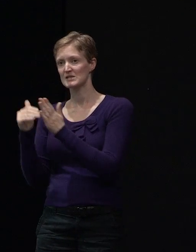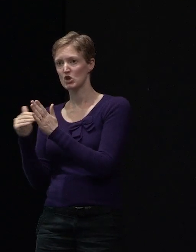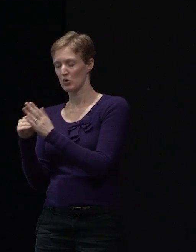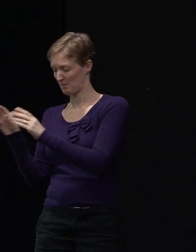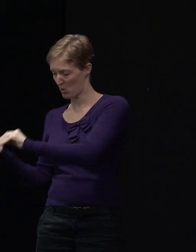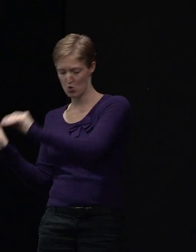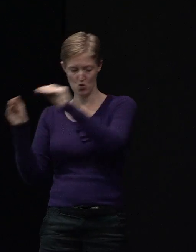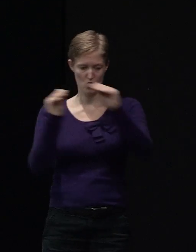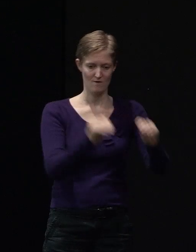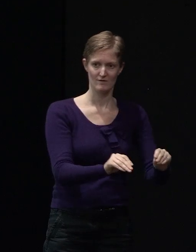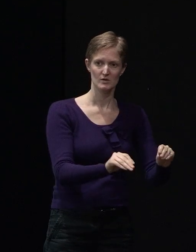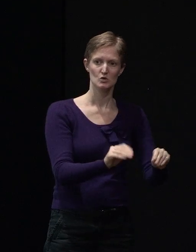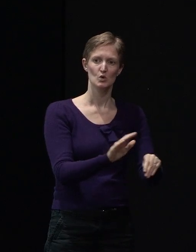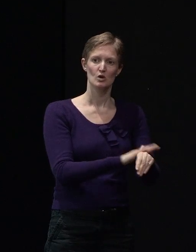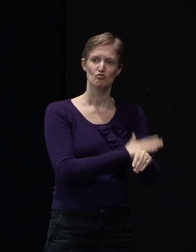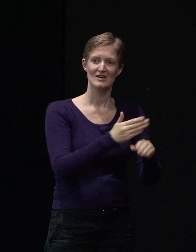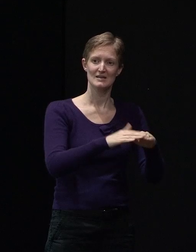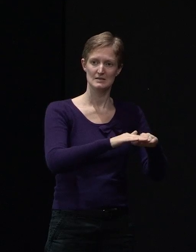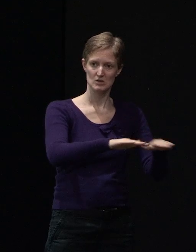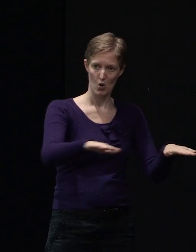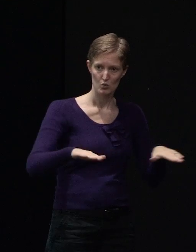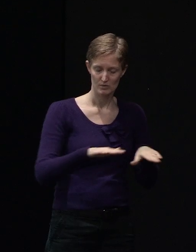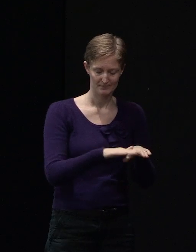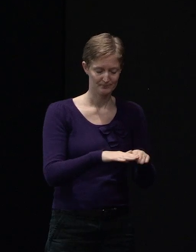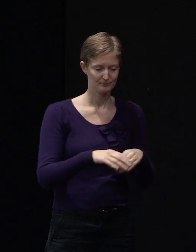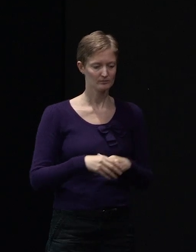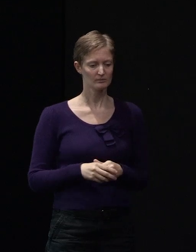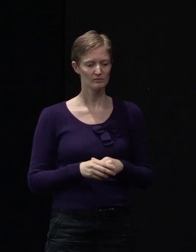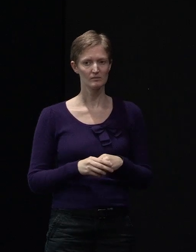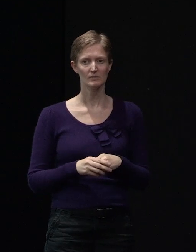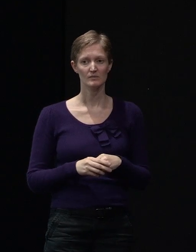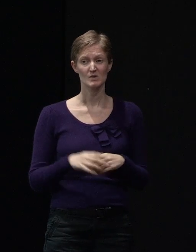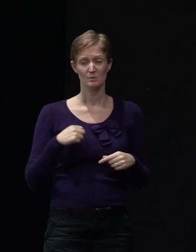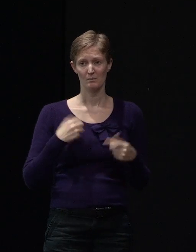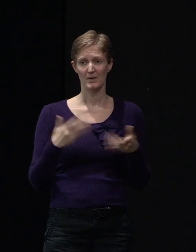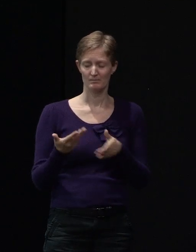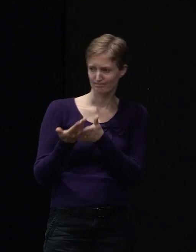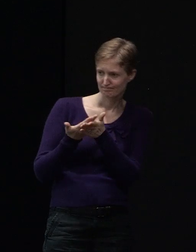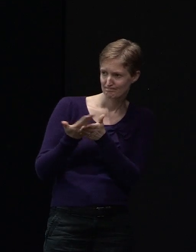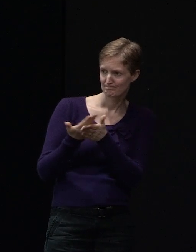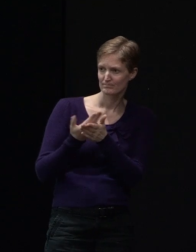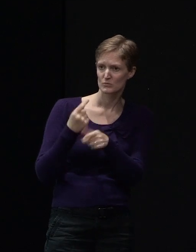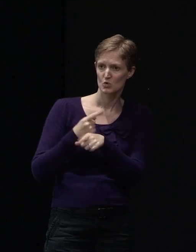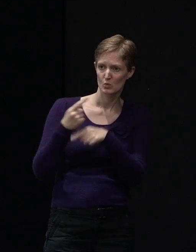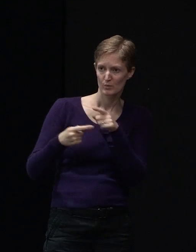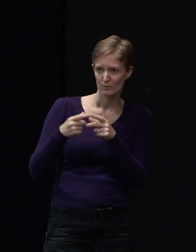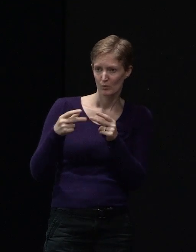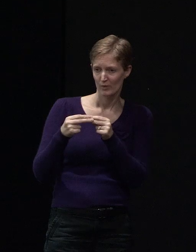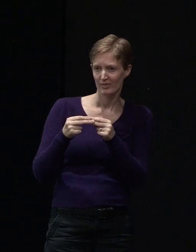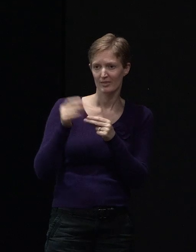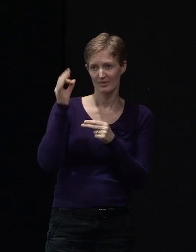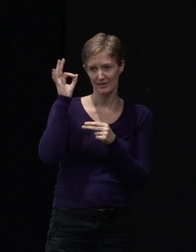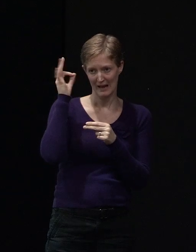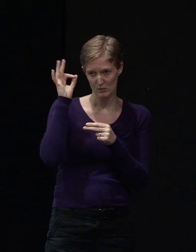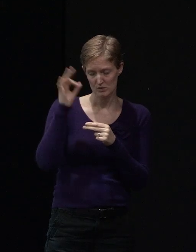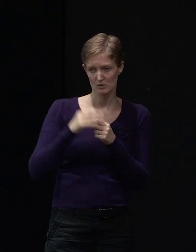property, so we've had to work with the council's levels, and in both those properties